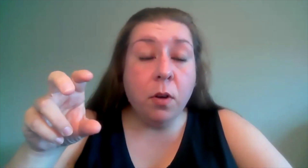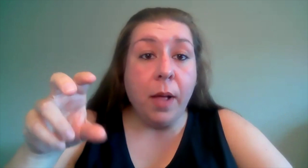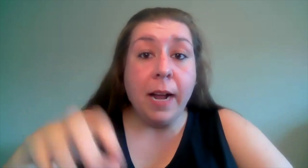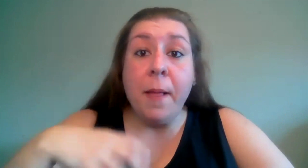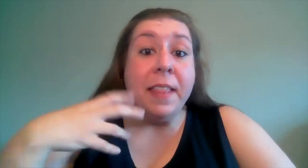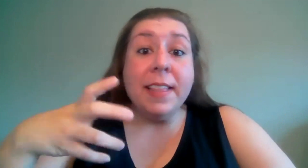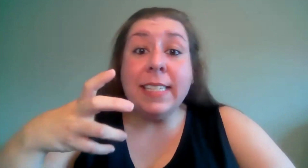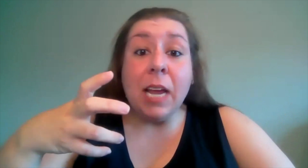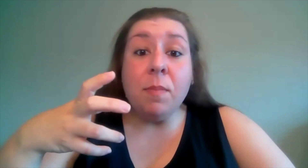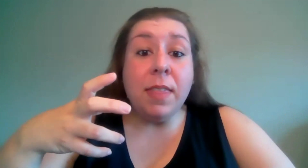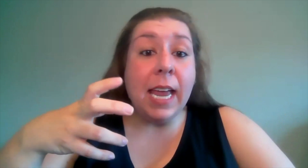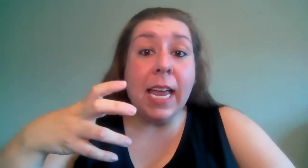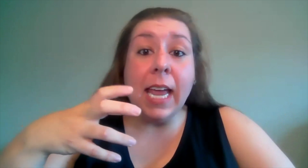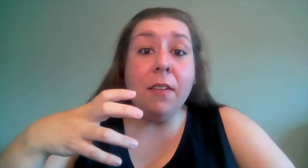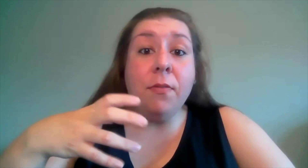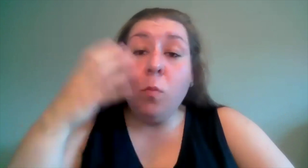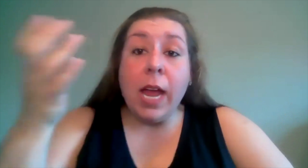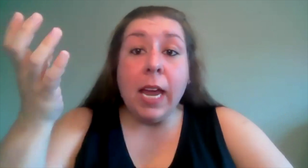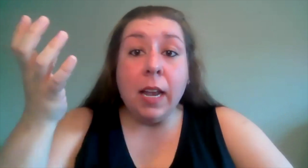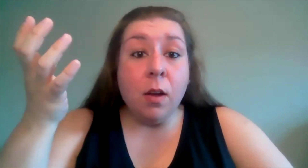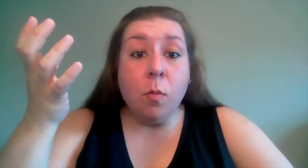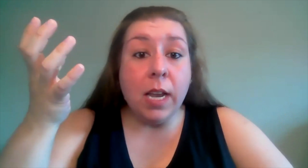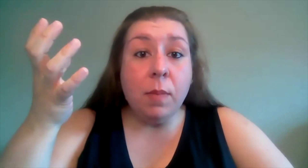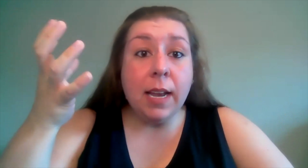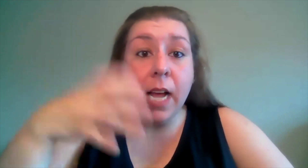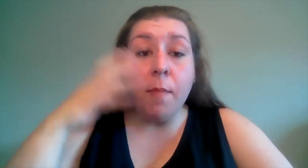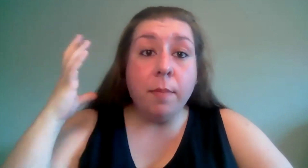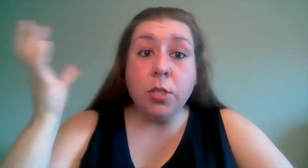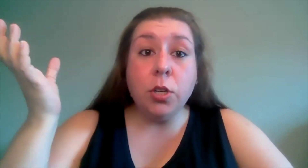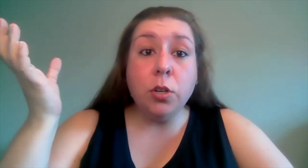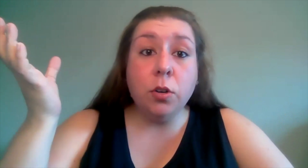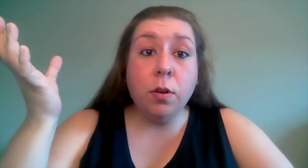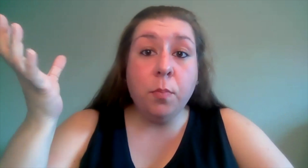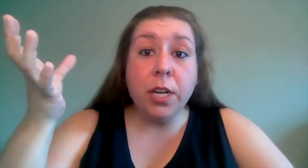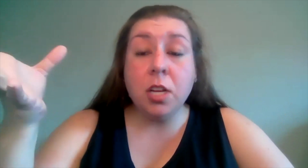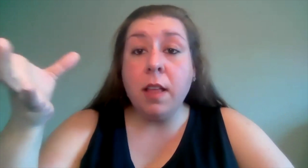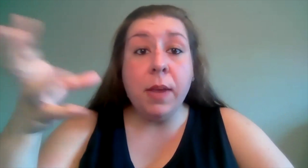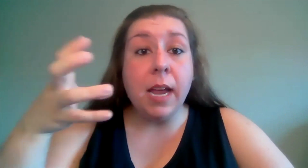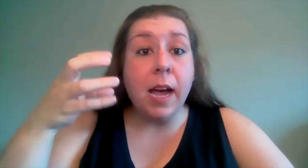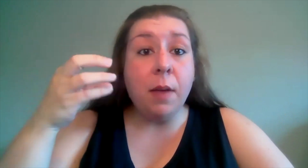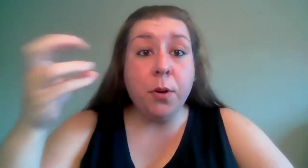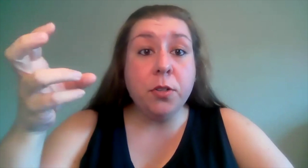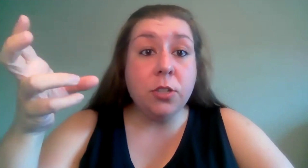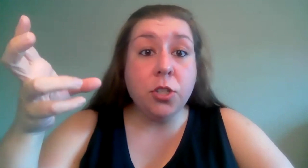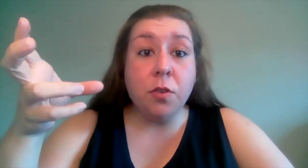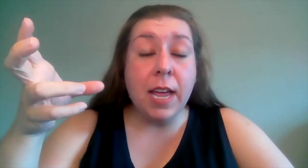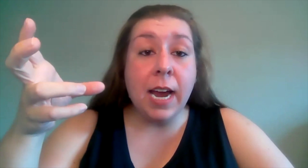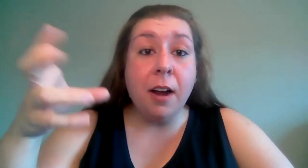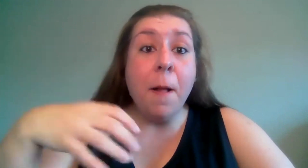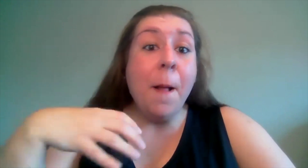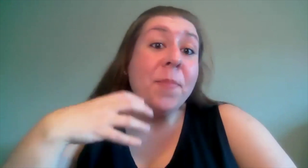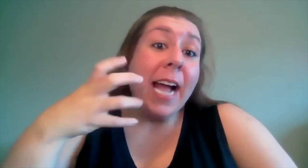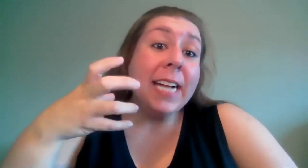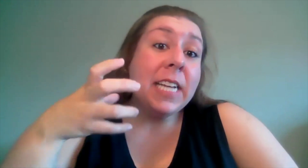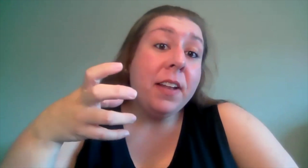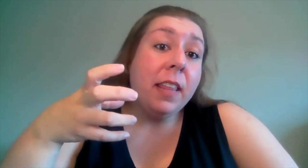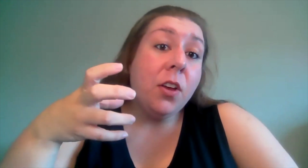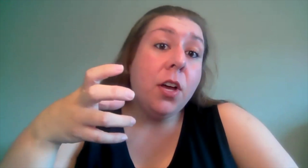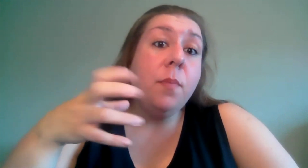roadblock the same thing if wayne wanted me to come up to british columbia and produce his show there i definitely could